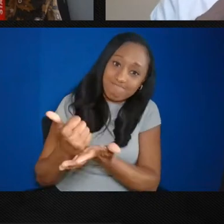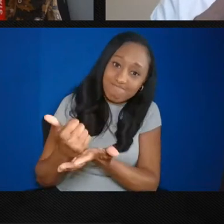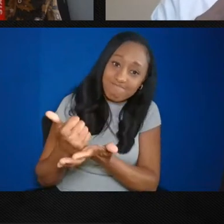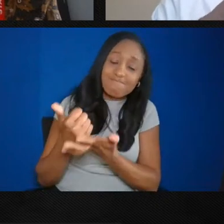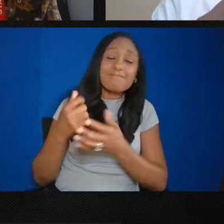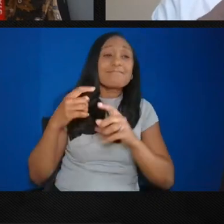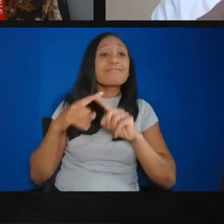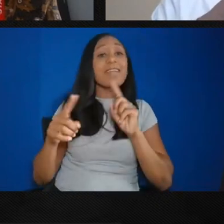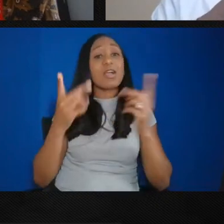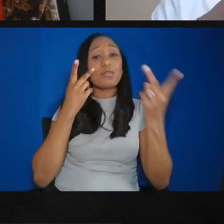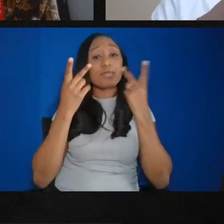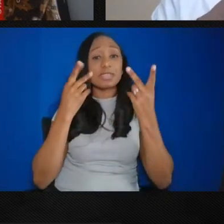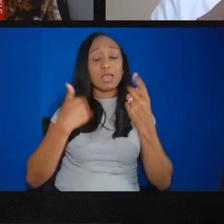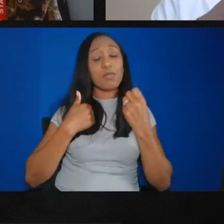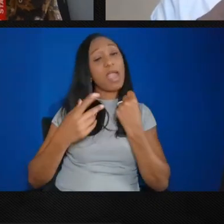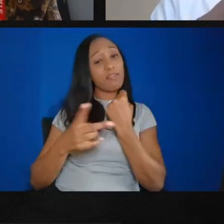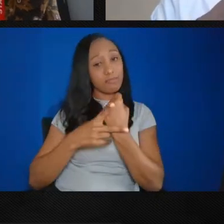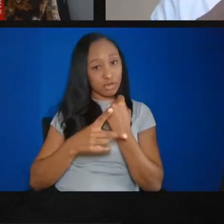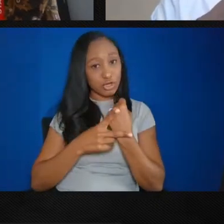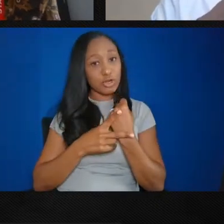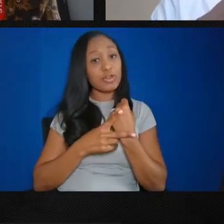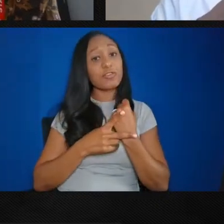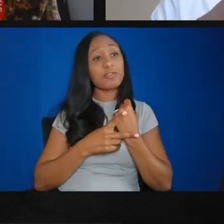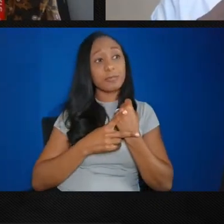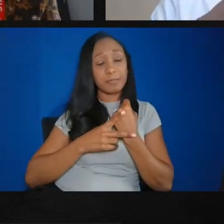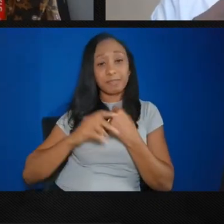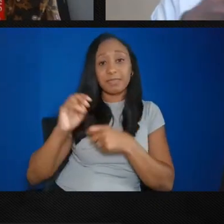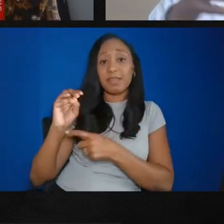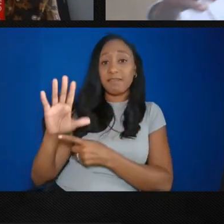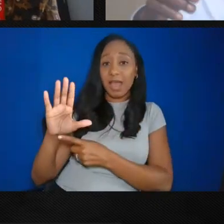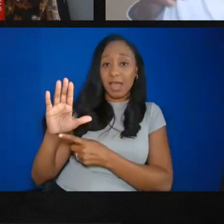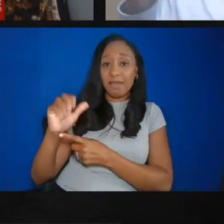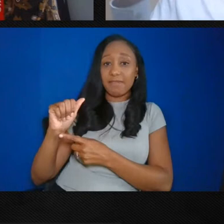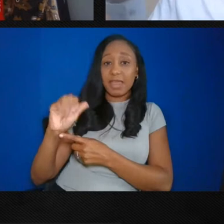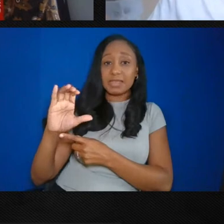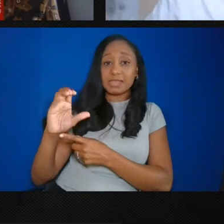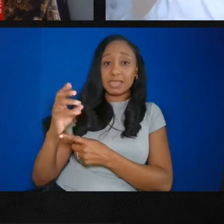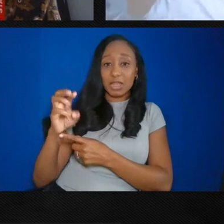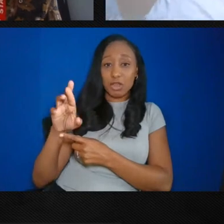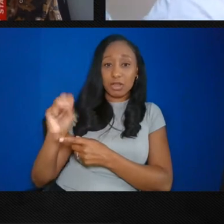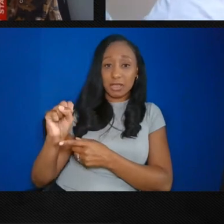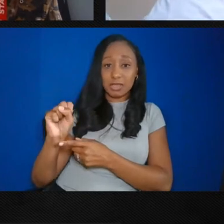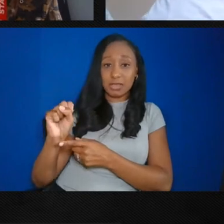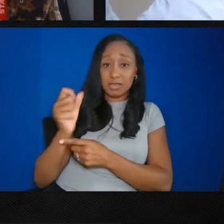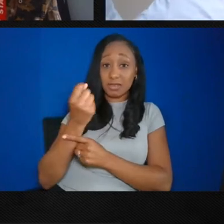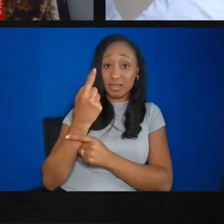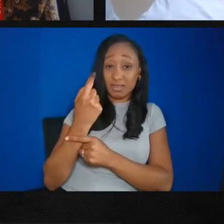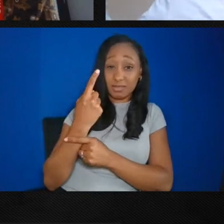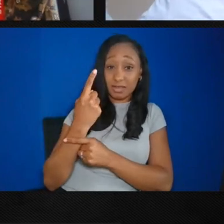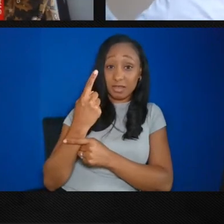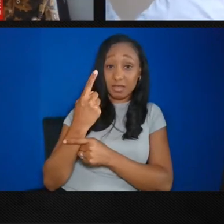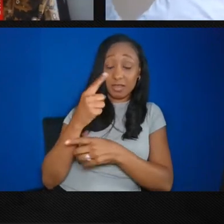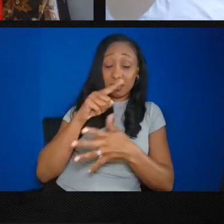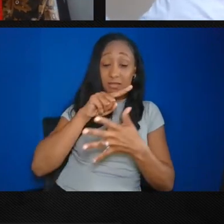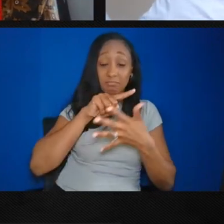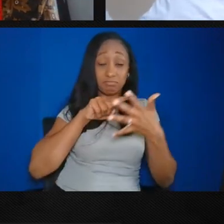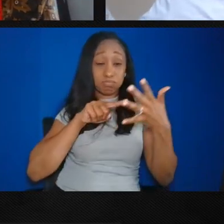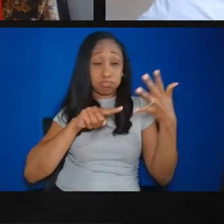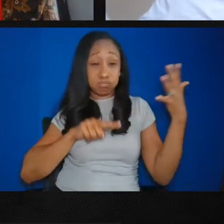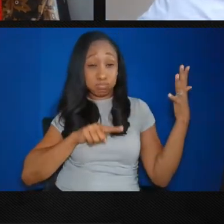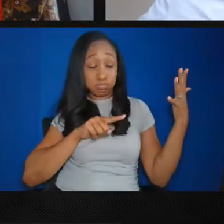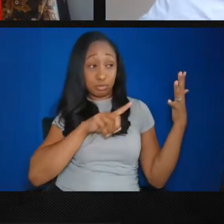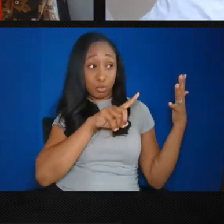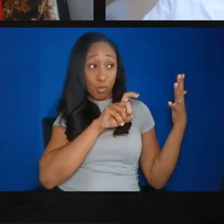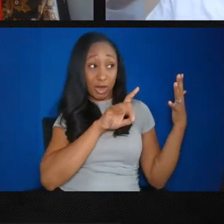that we have preserved the five acres, and that was five out of the initial hill 180.